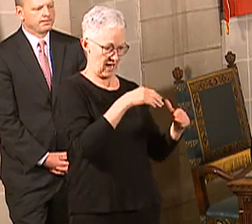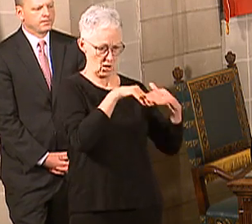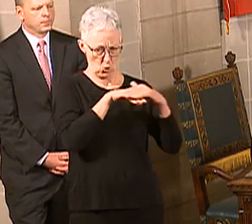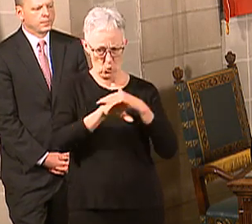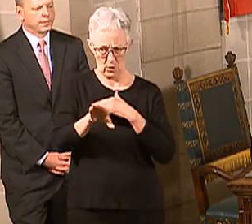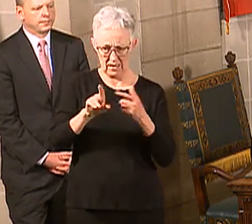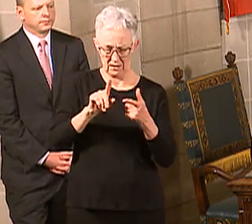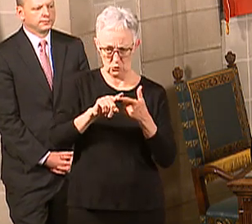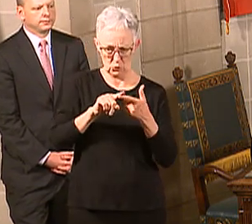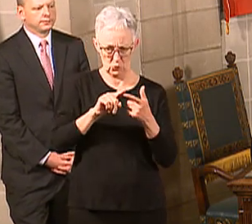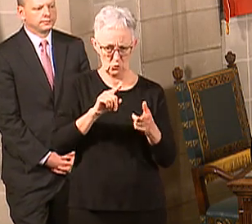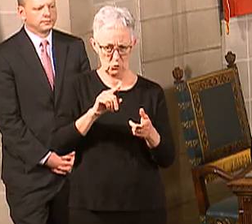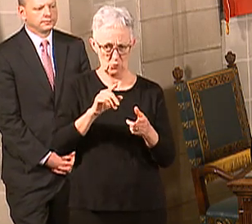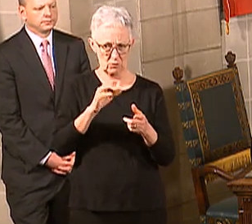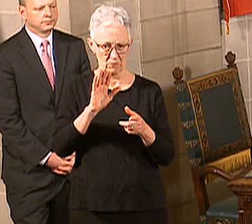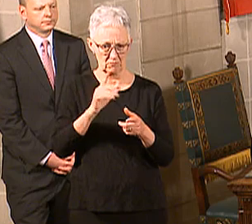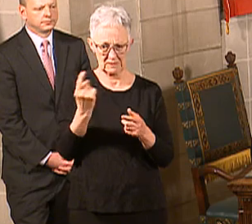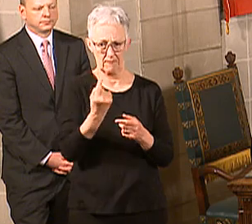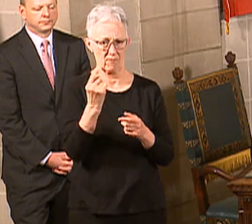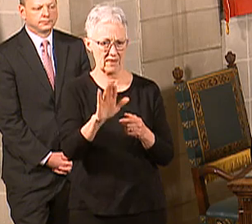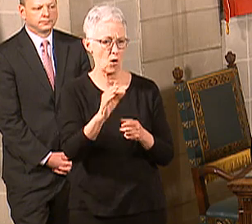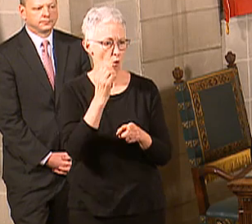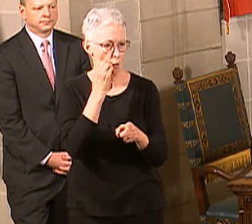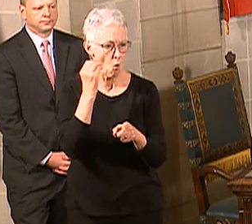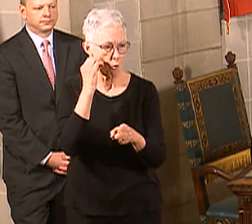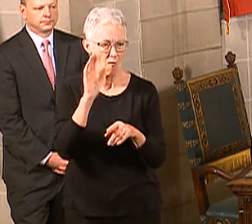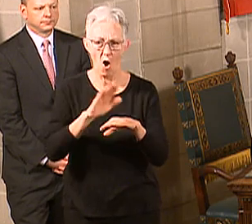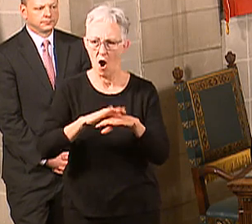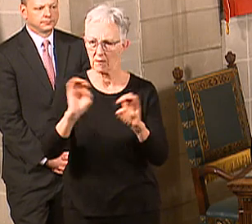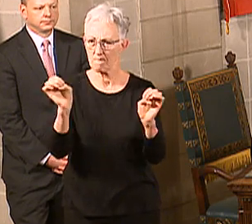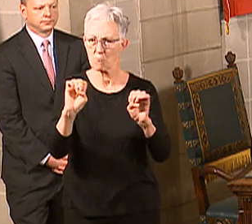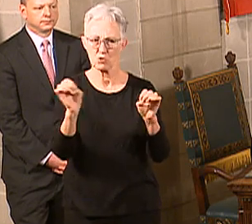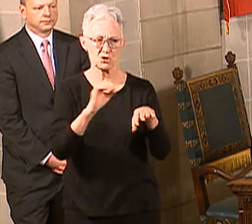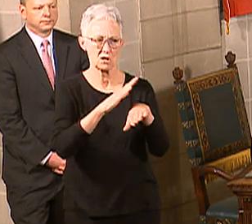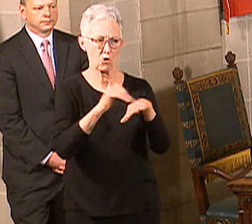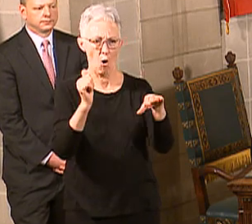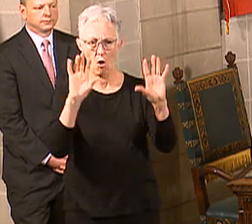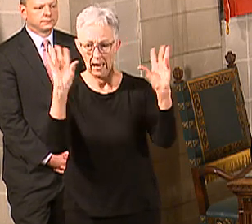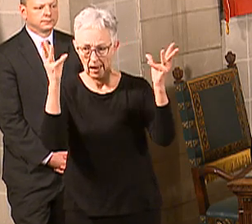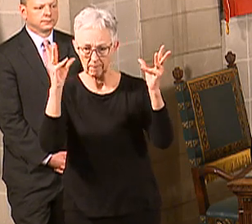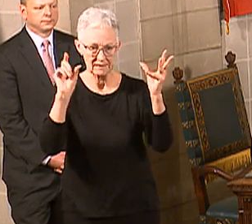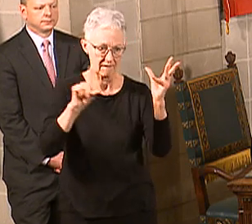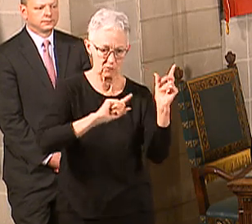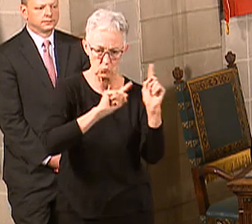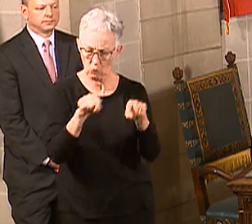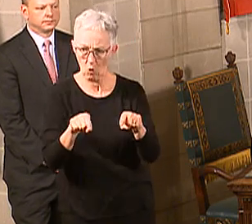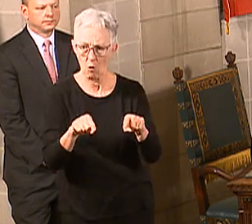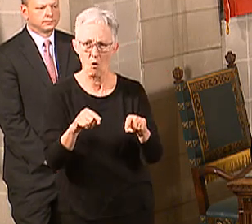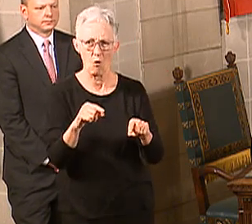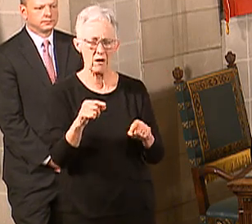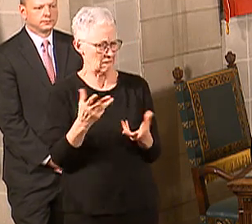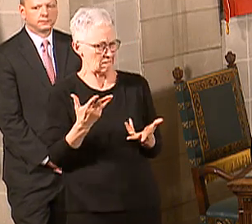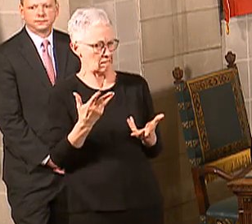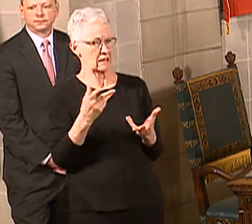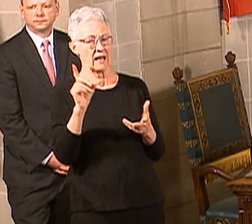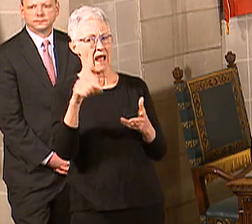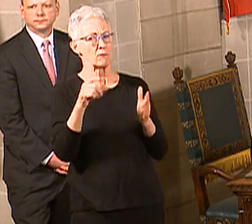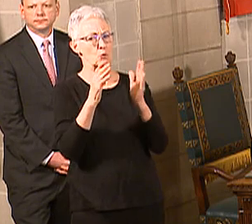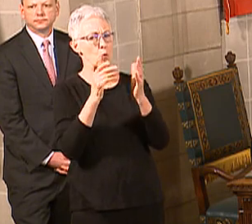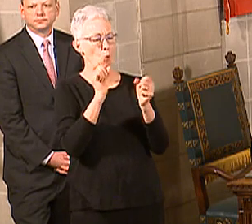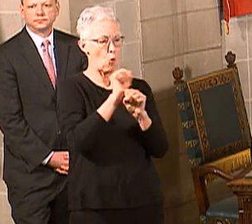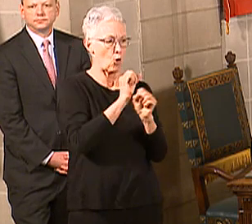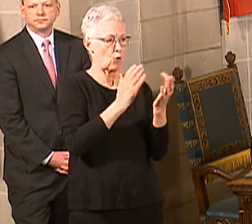everybody healthy and safe. So I suggest, you know, work with the local public health departments and make the request through regular channels.